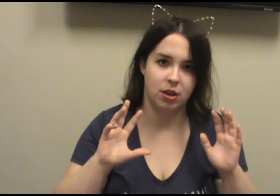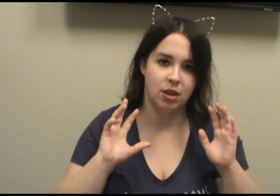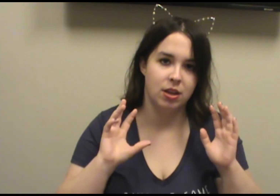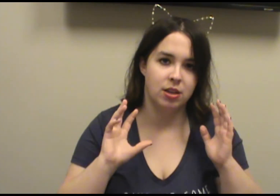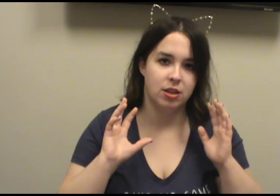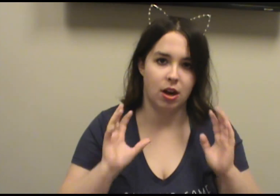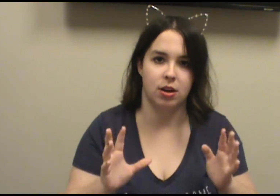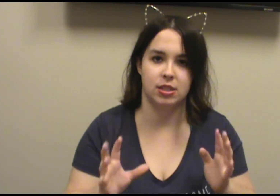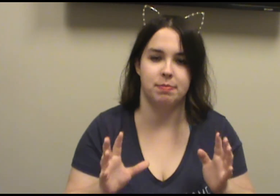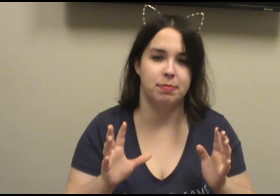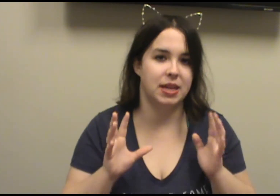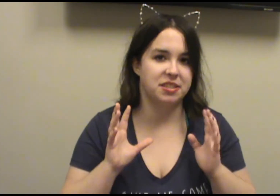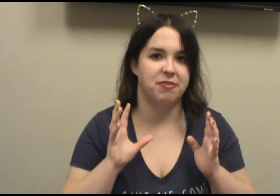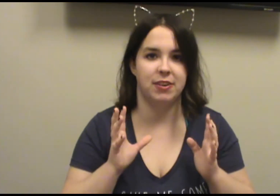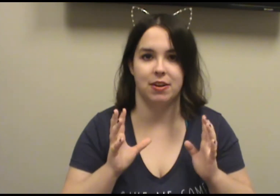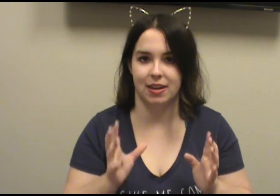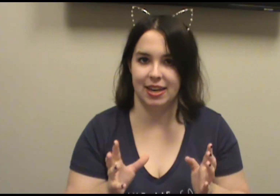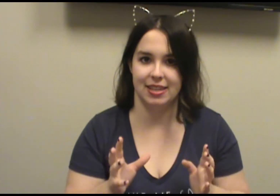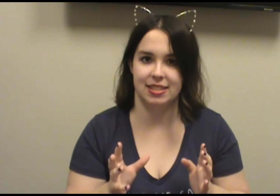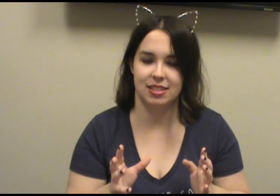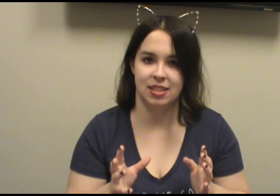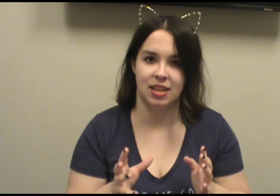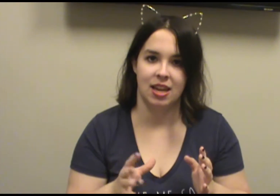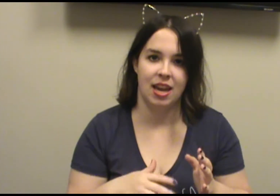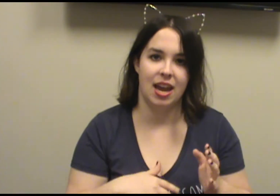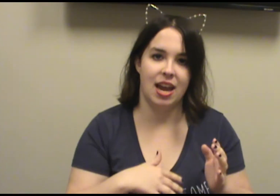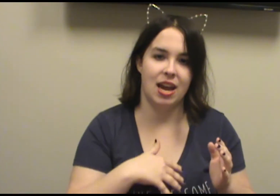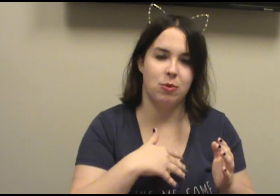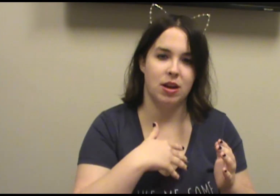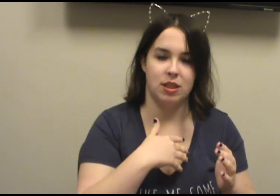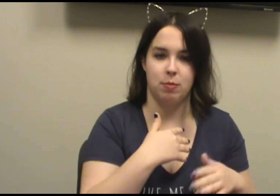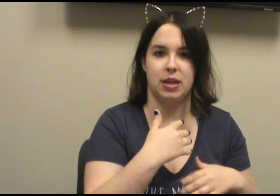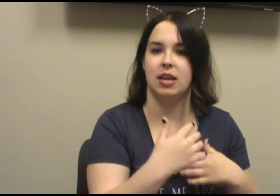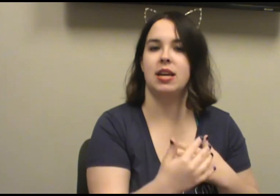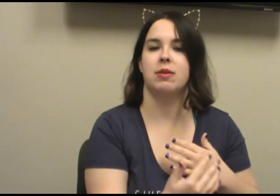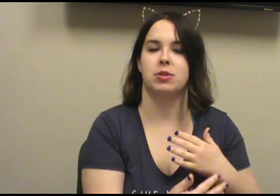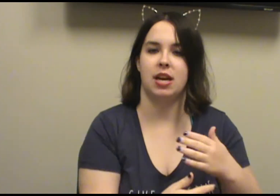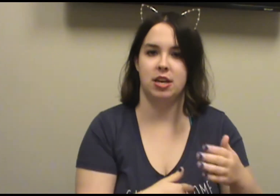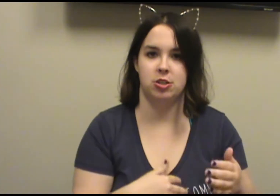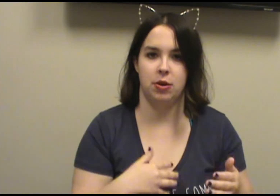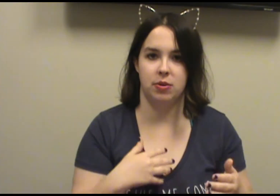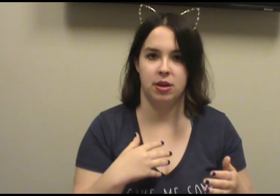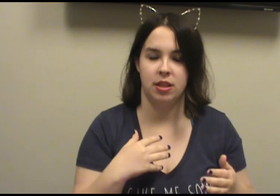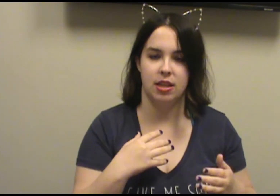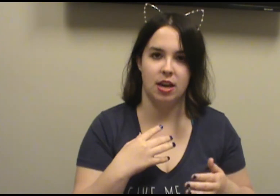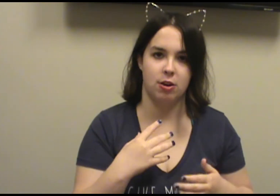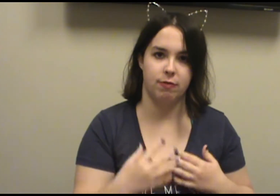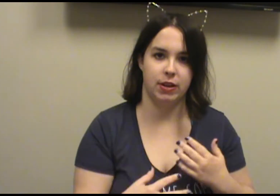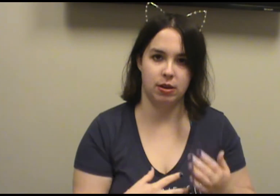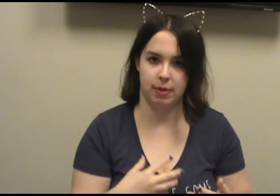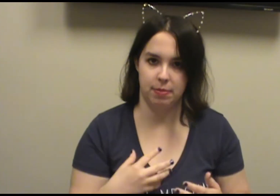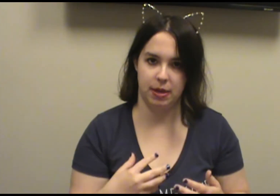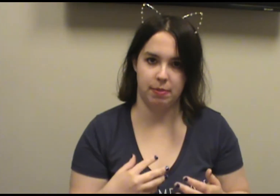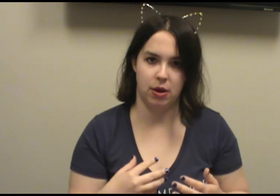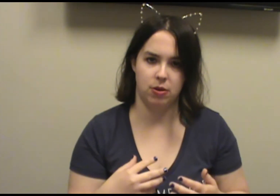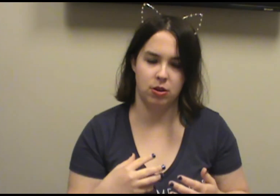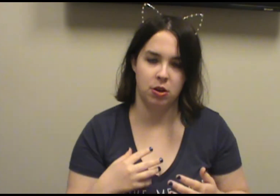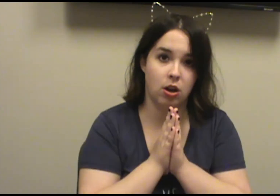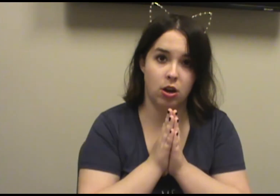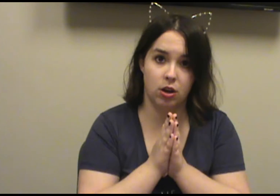Kara's biggest fear is. It's where at the beginning, was kind of shown that her fear might be about her